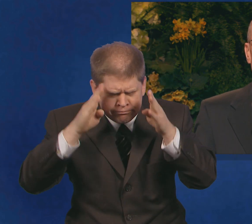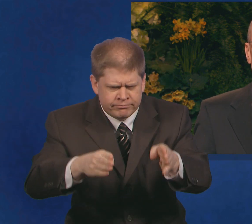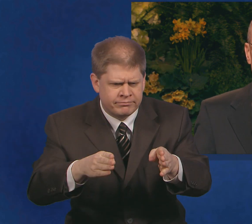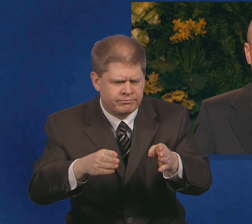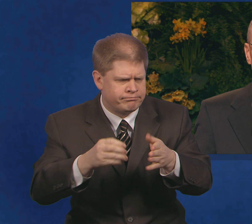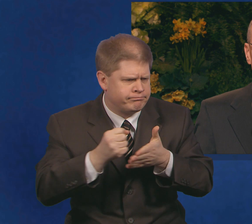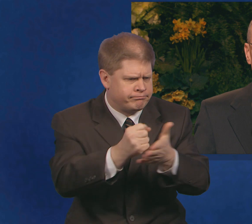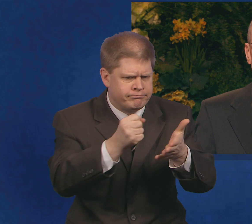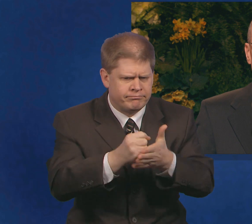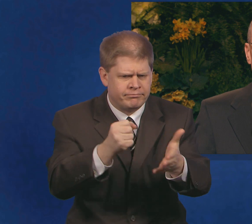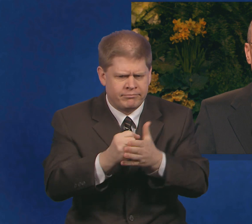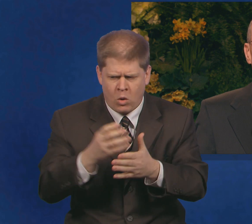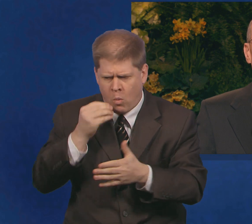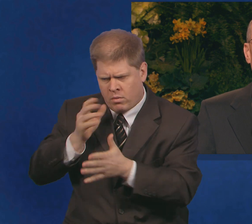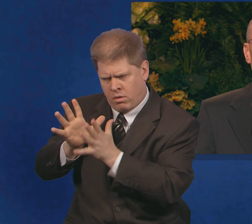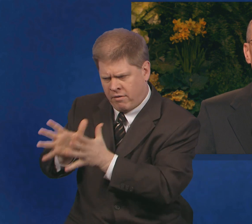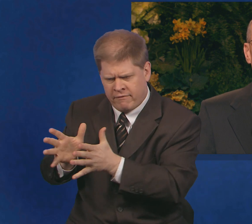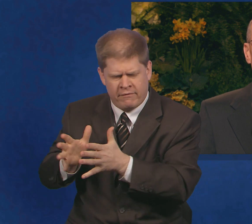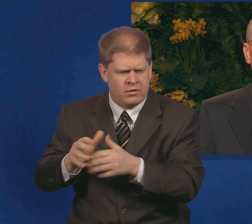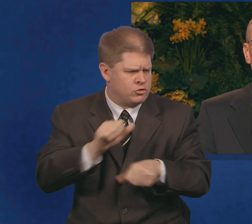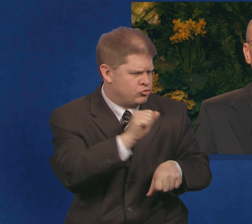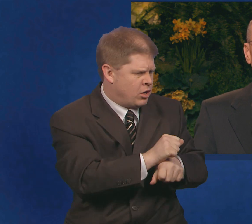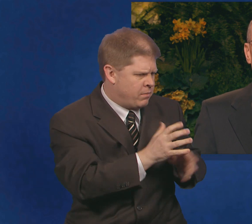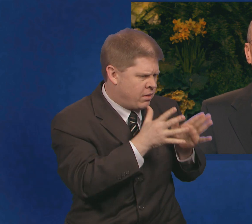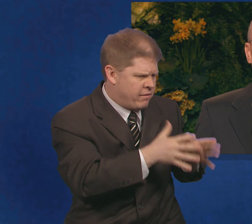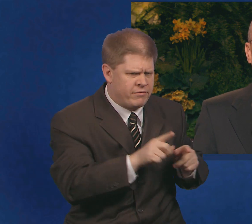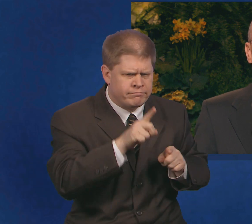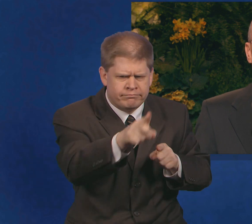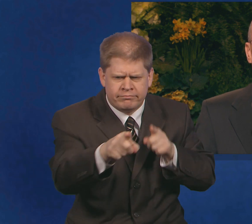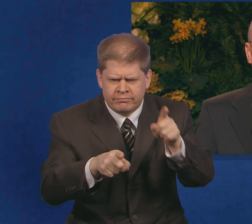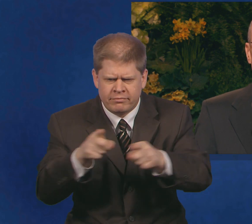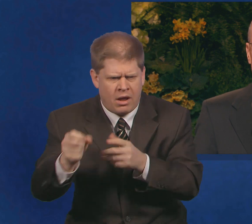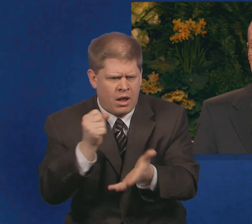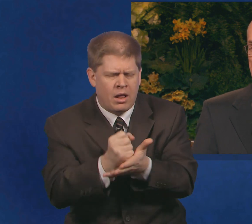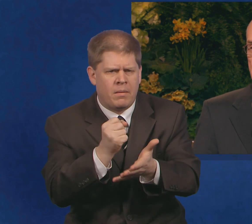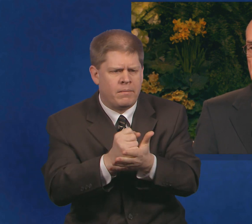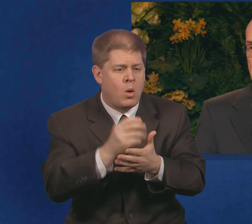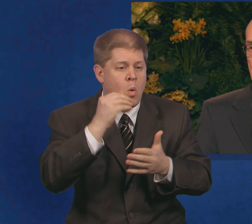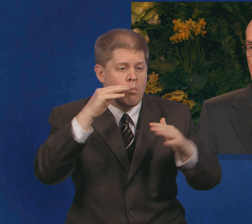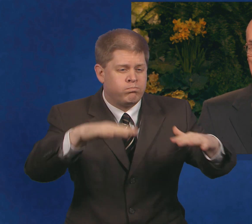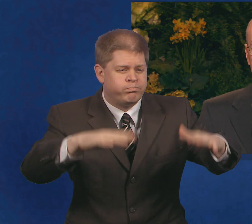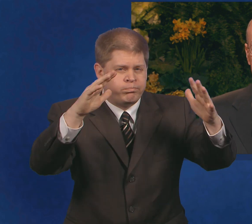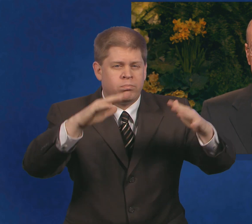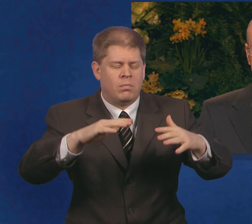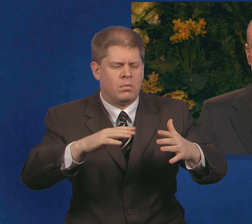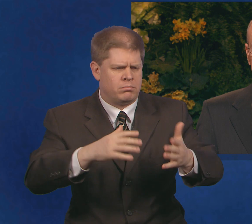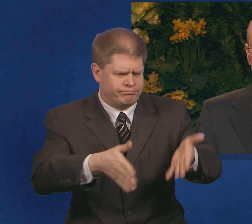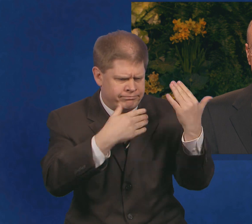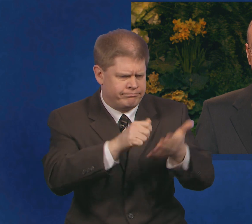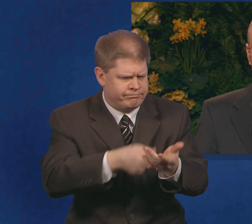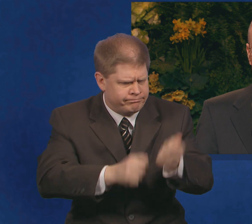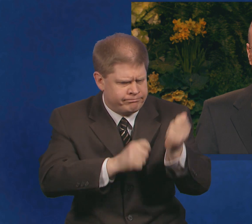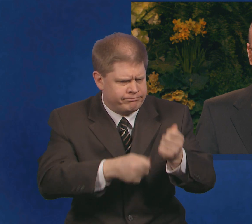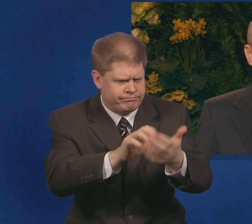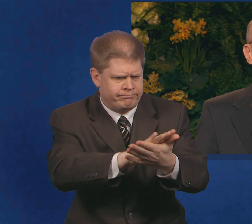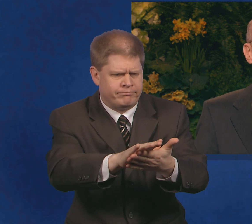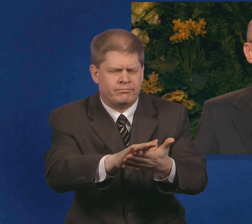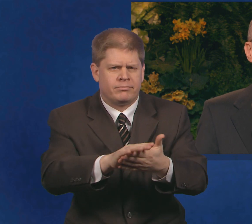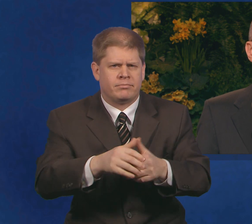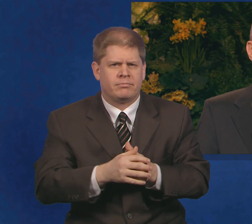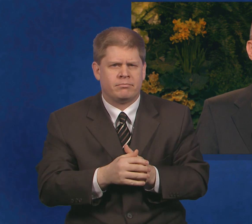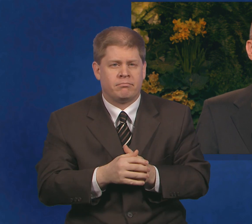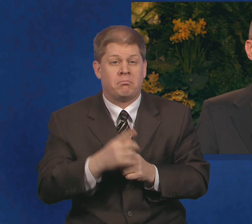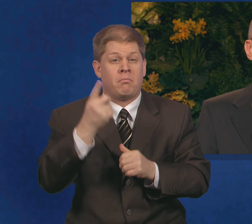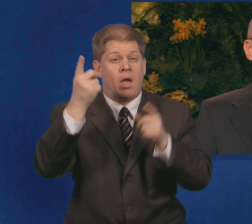homes and jobs to clean out the flooded houses of others. One